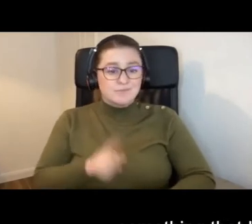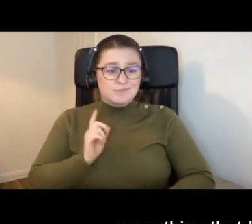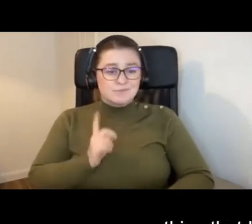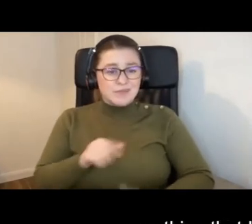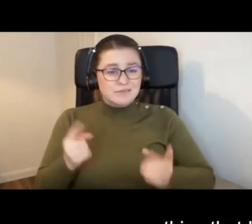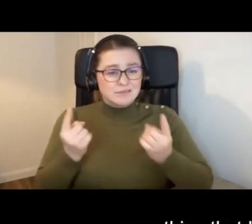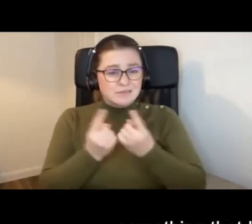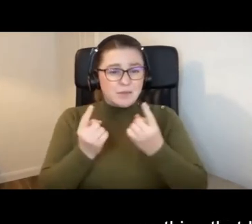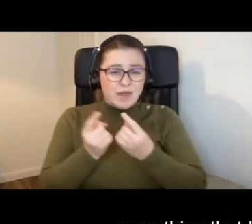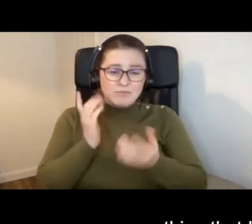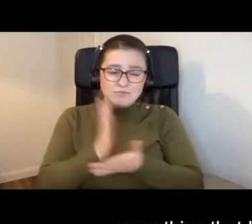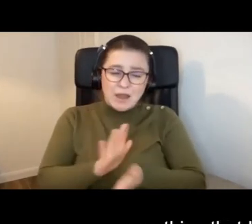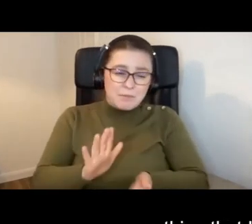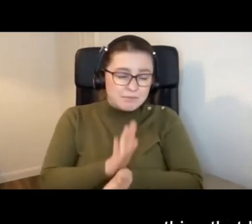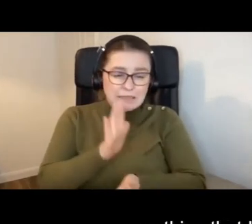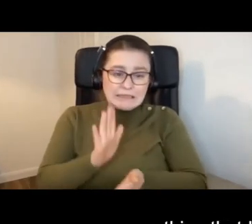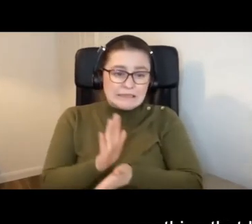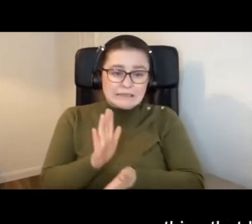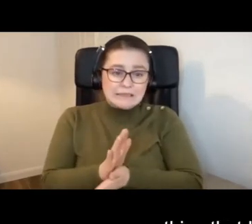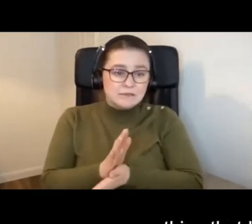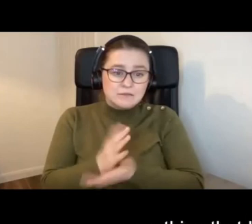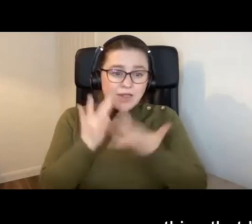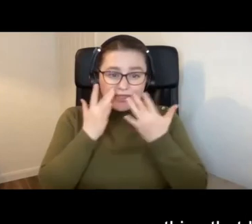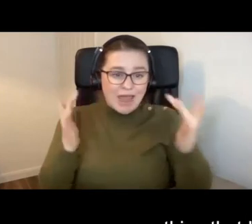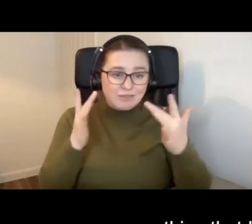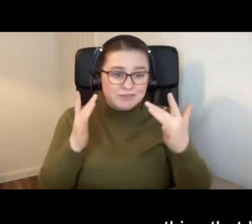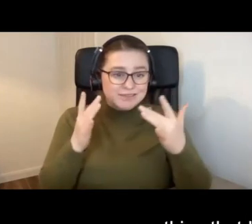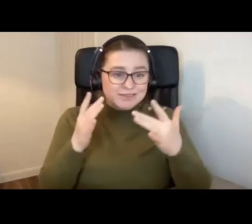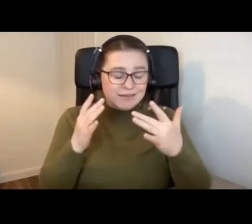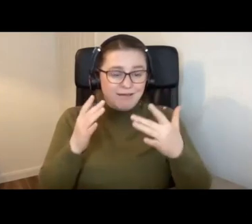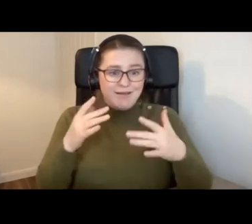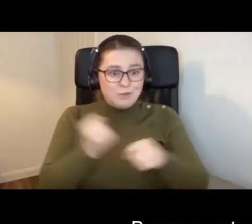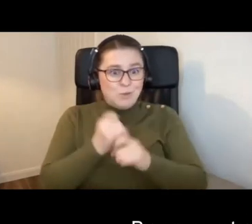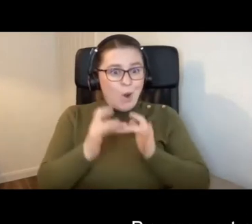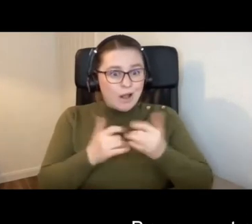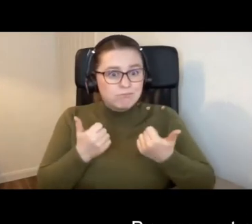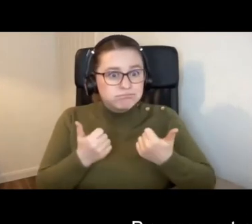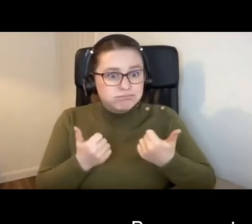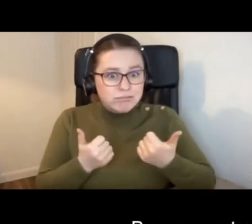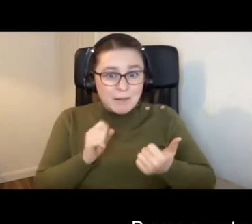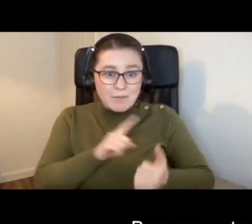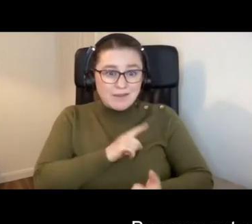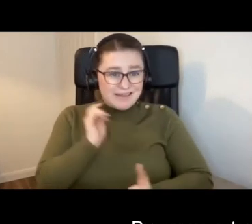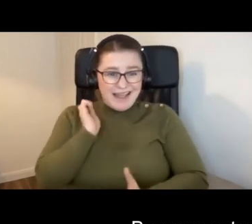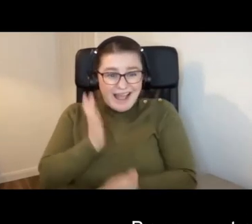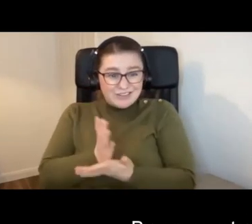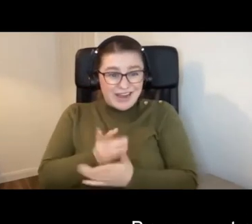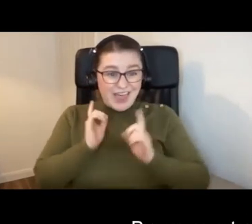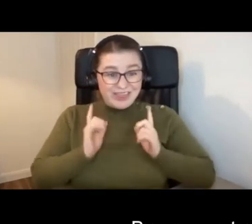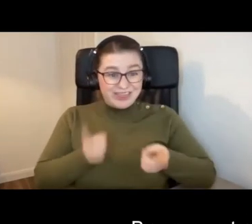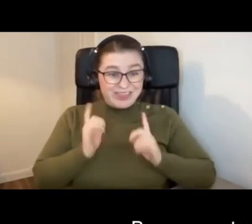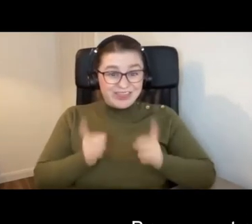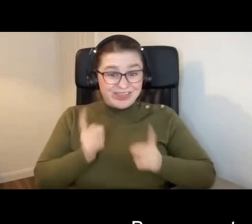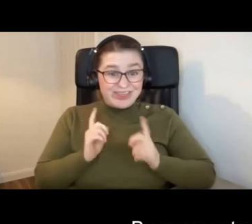that I'm really pleased that the gallery has got this online, because actually, this is